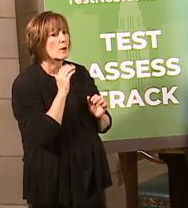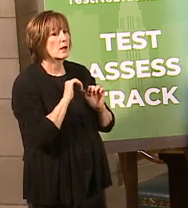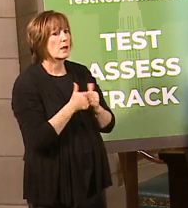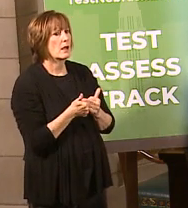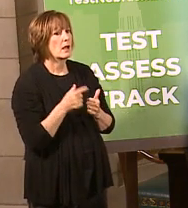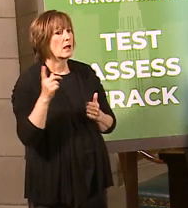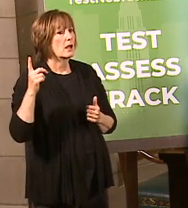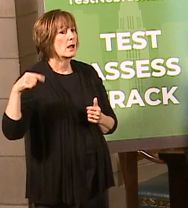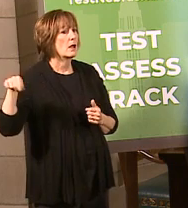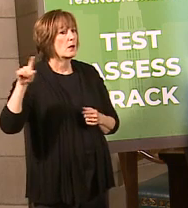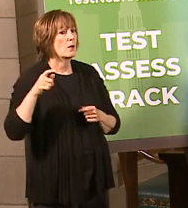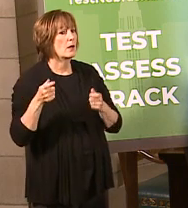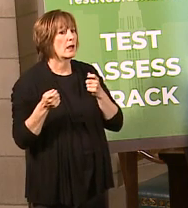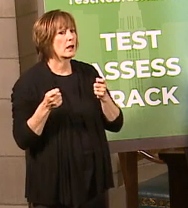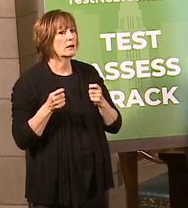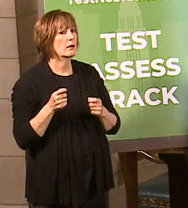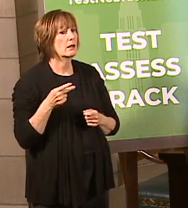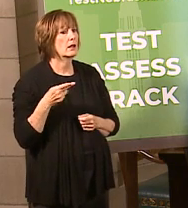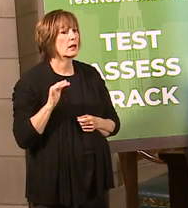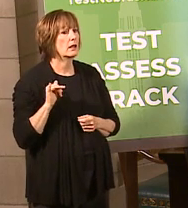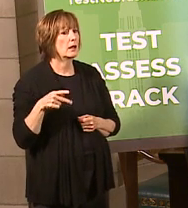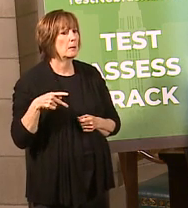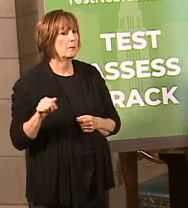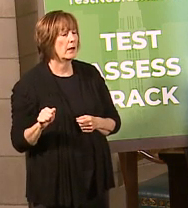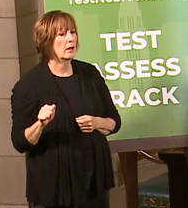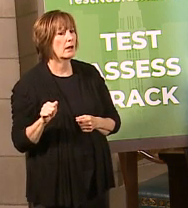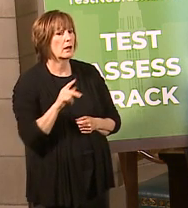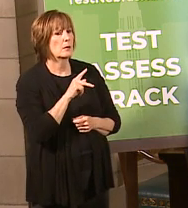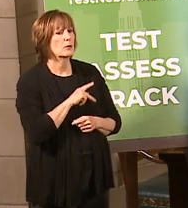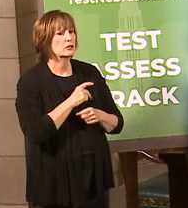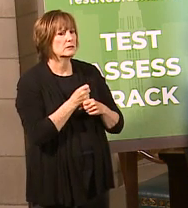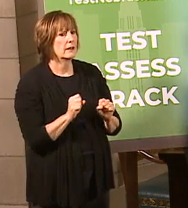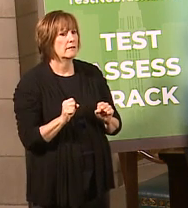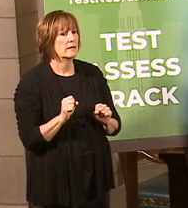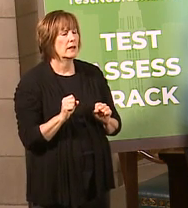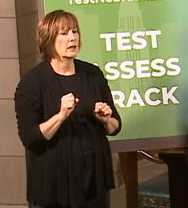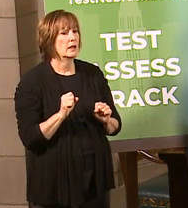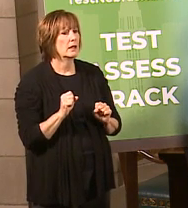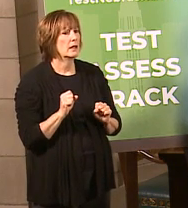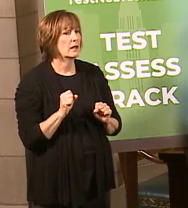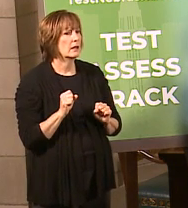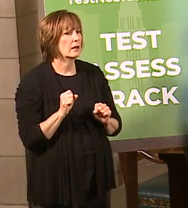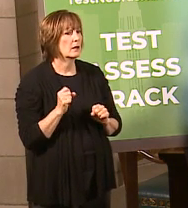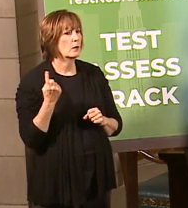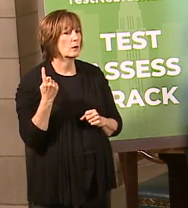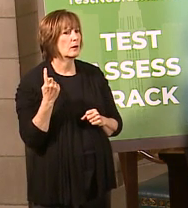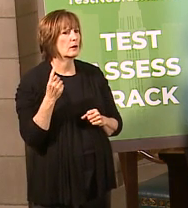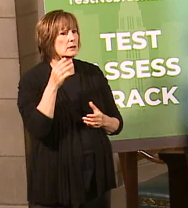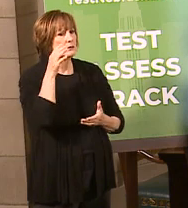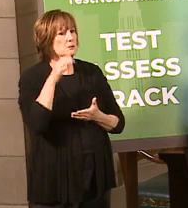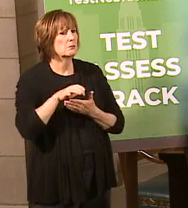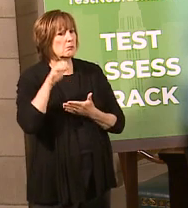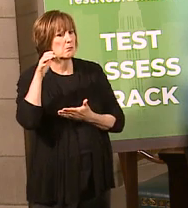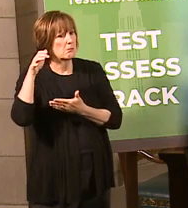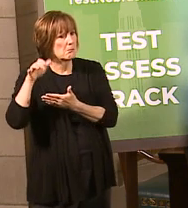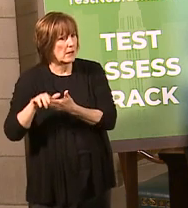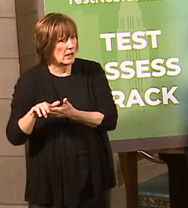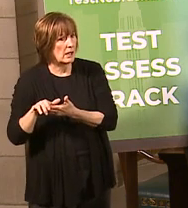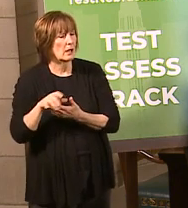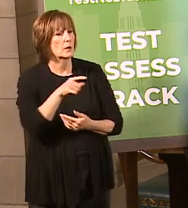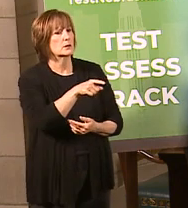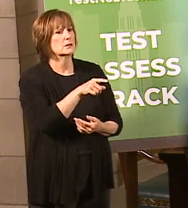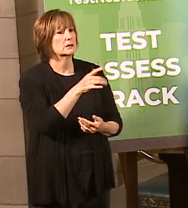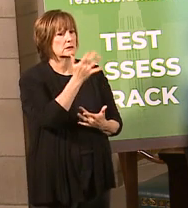to handle anti-personal safety? He had a word from a spouse of a meatpacking worker who is sick with